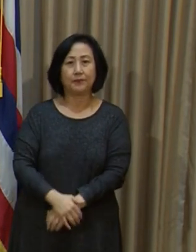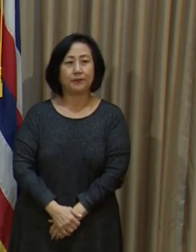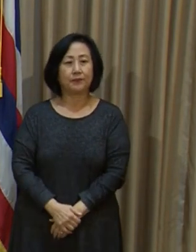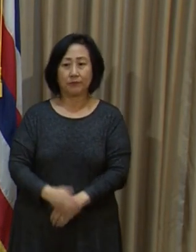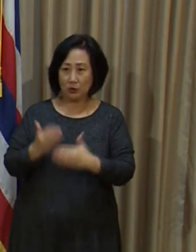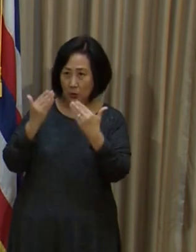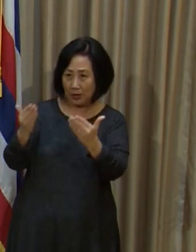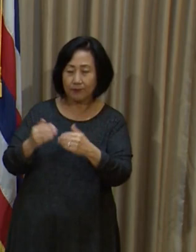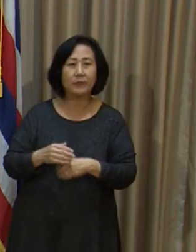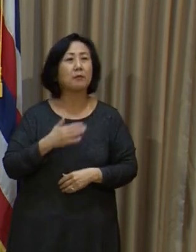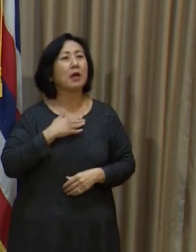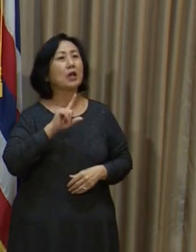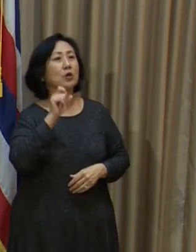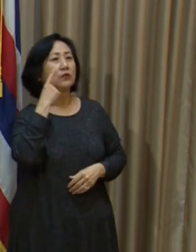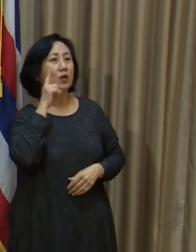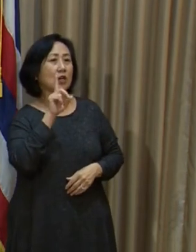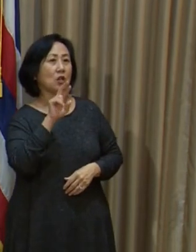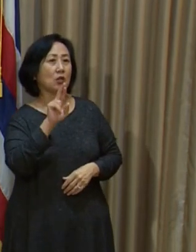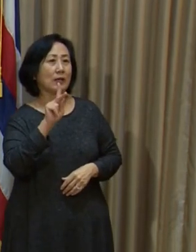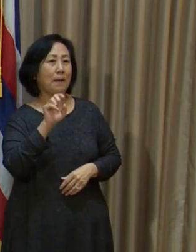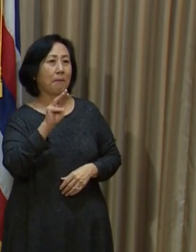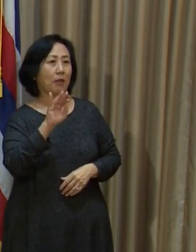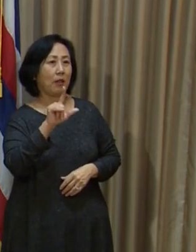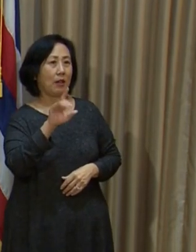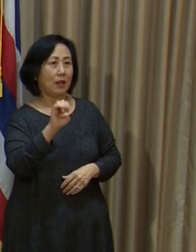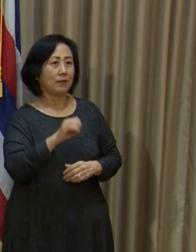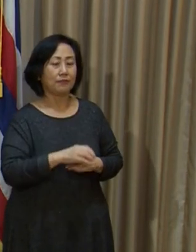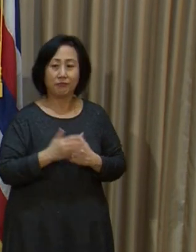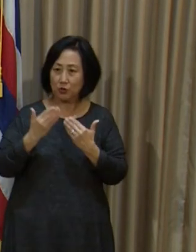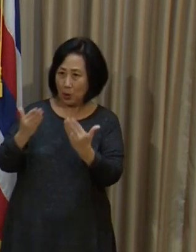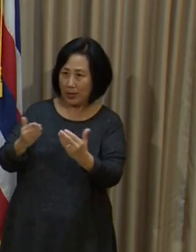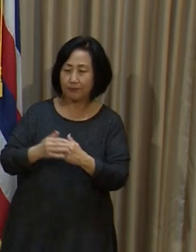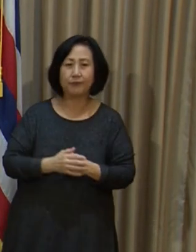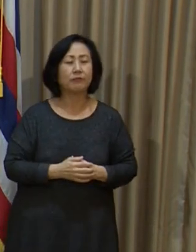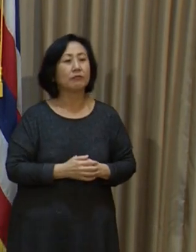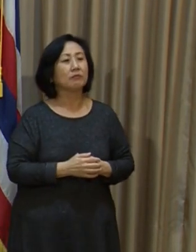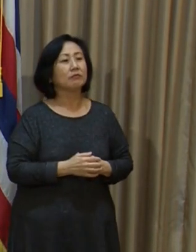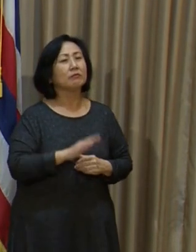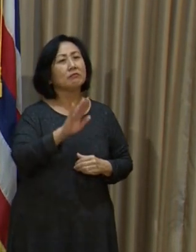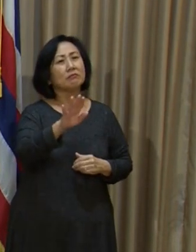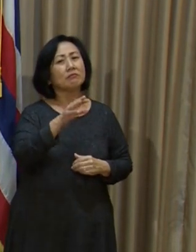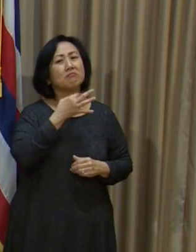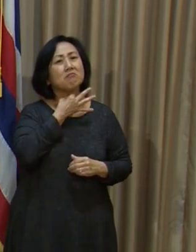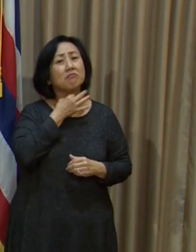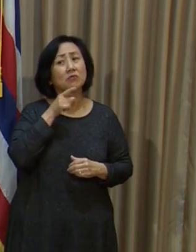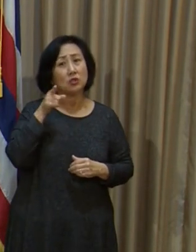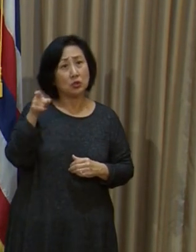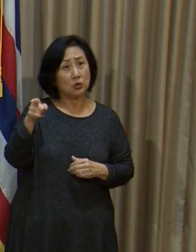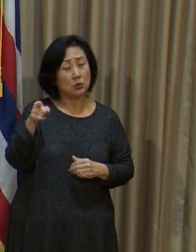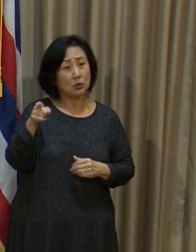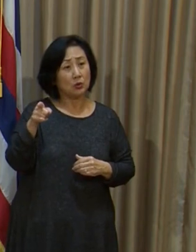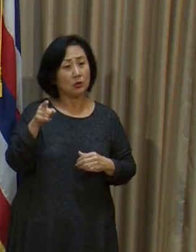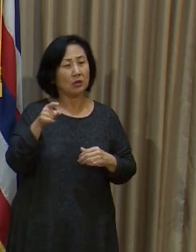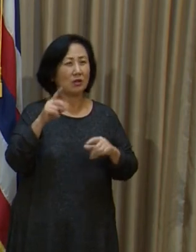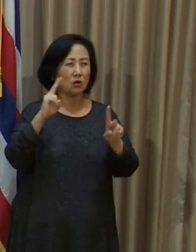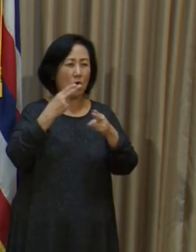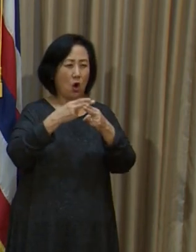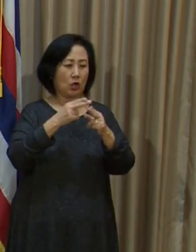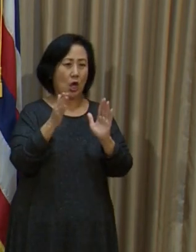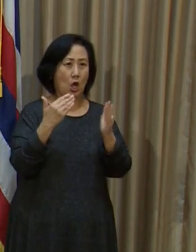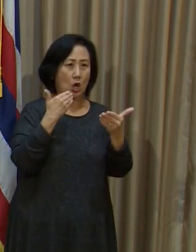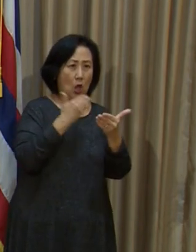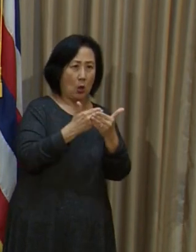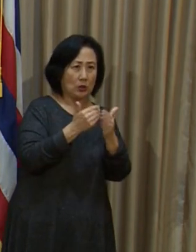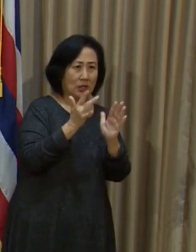Go ahead. My question is for Dr. Kimball. Go ahead. Do you folks have a different close contact definition